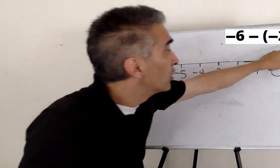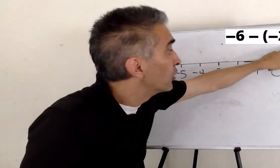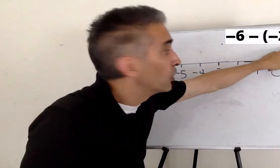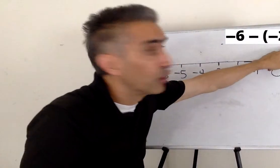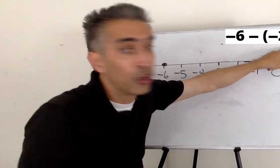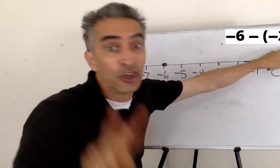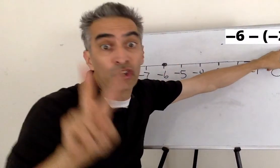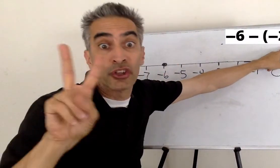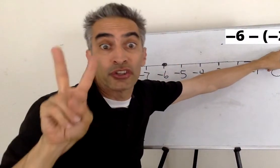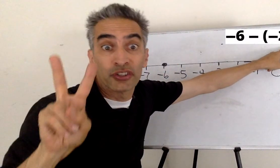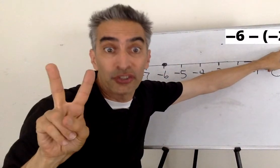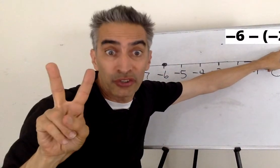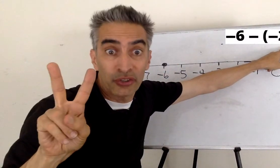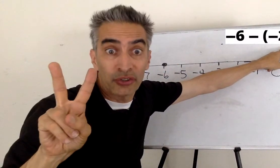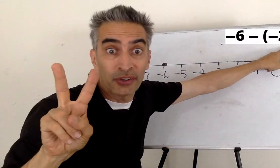2 spaces.